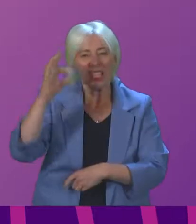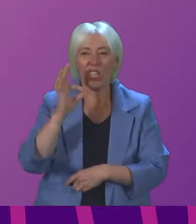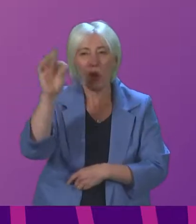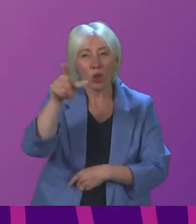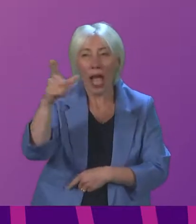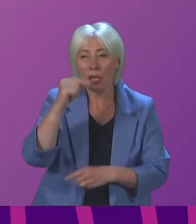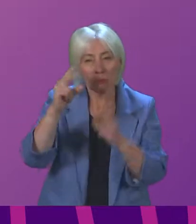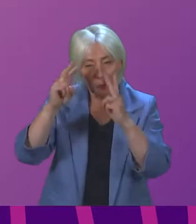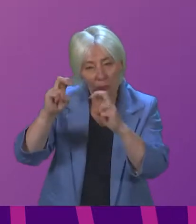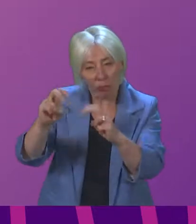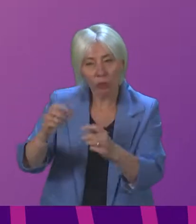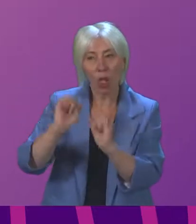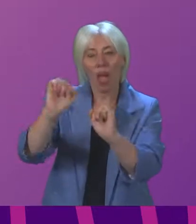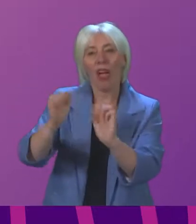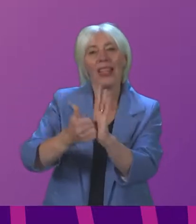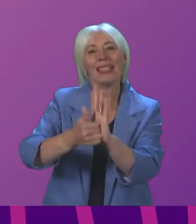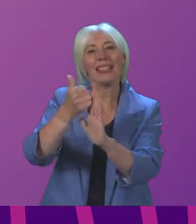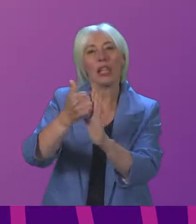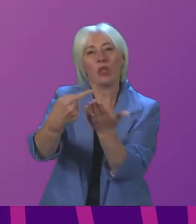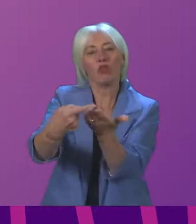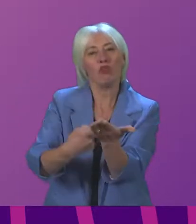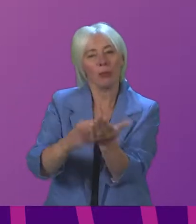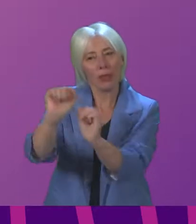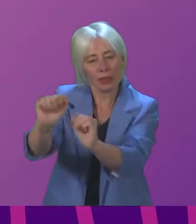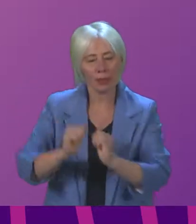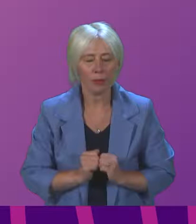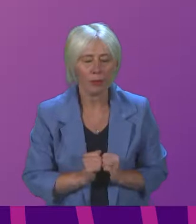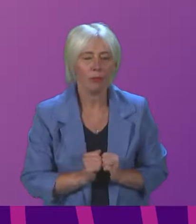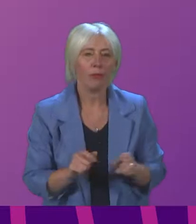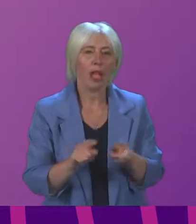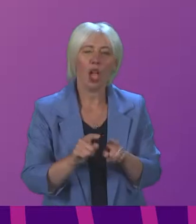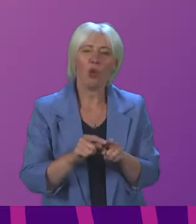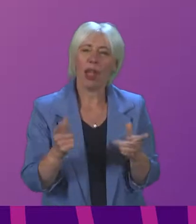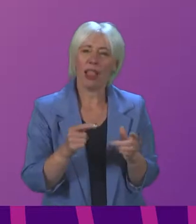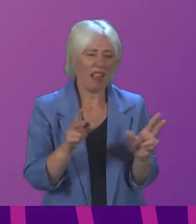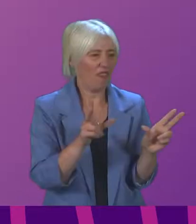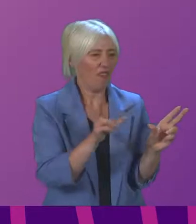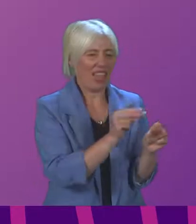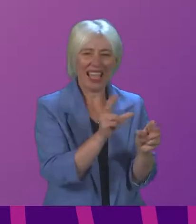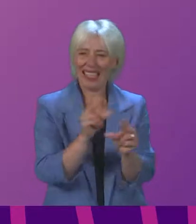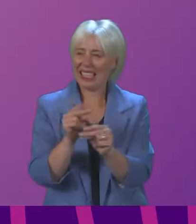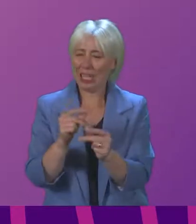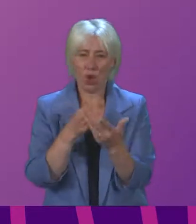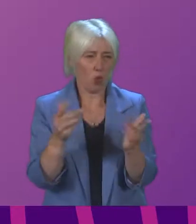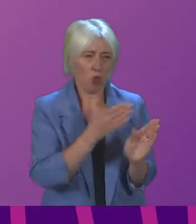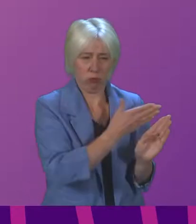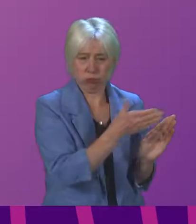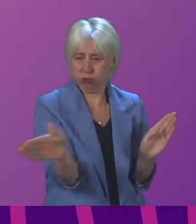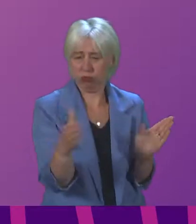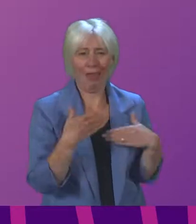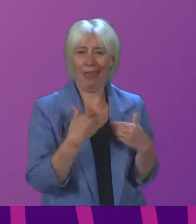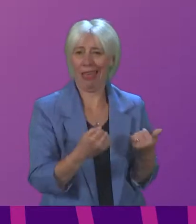this further in their skills remit. We also heard about substantial vacancies across all allied health professions.